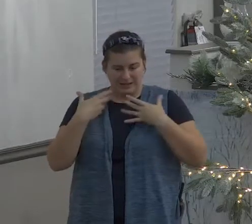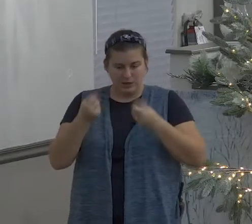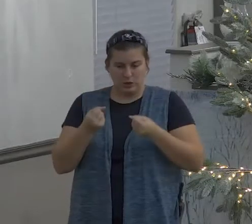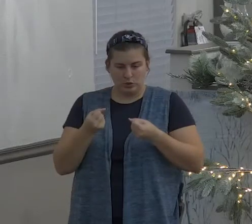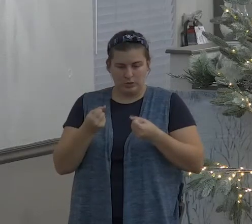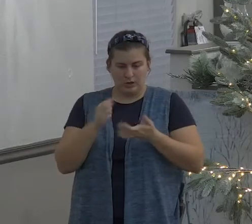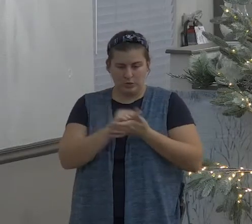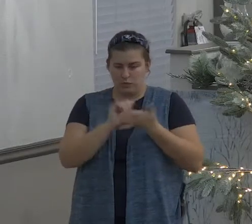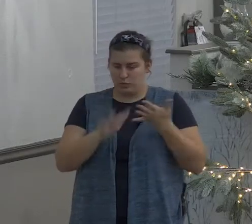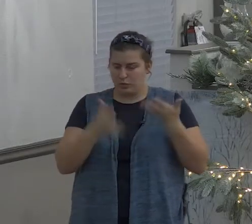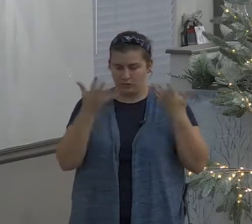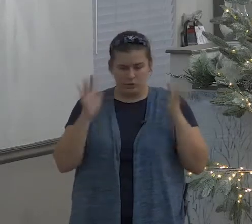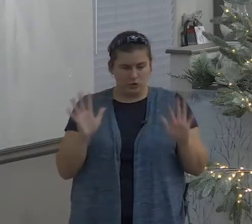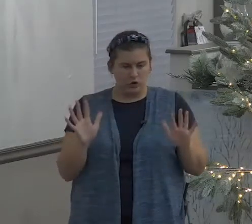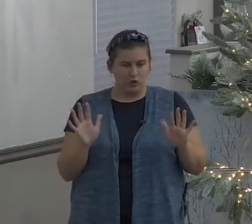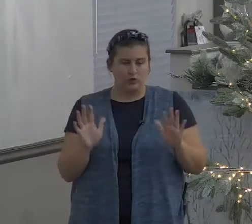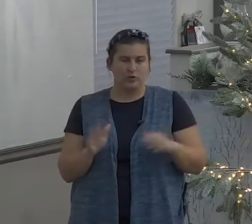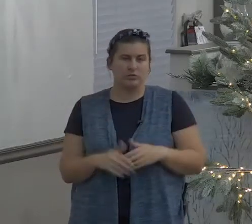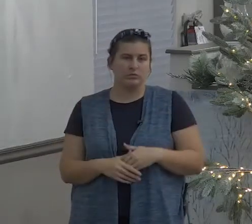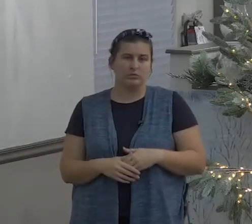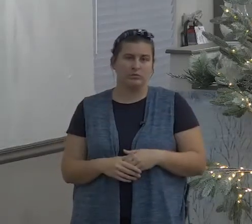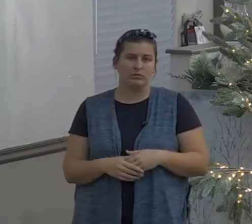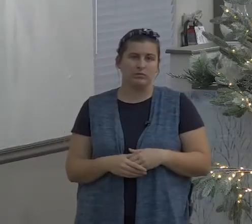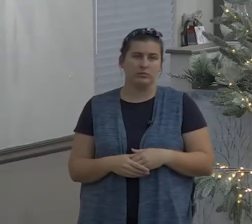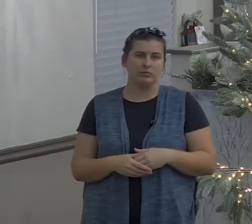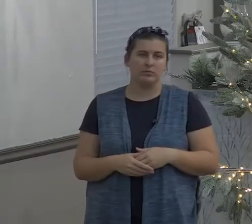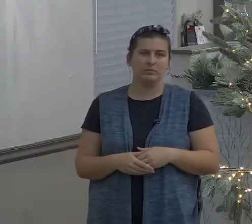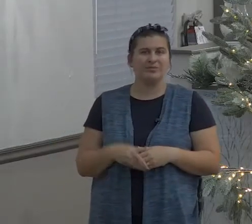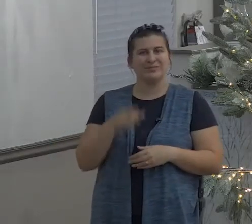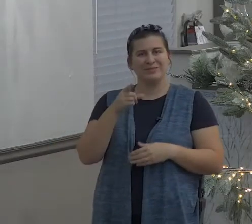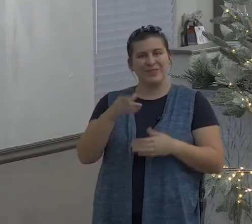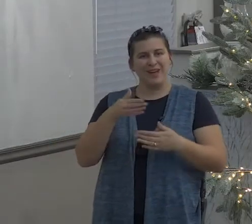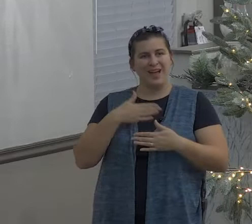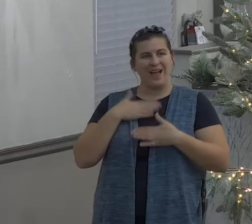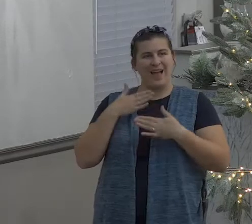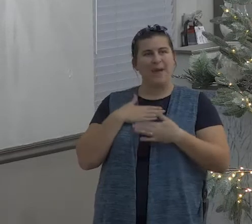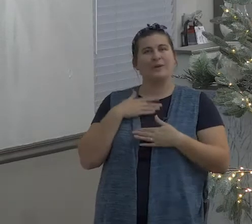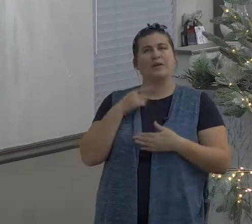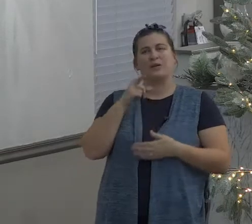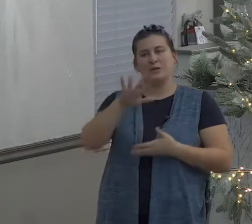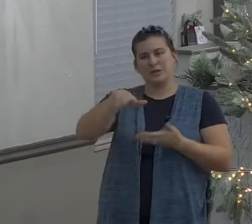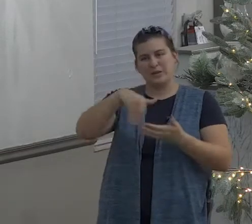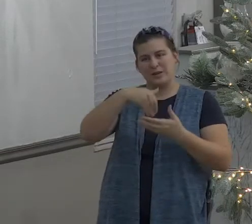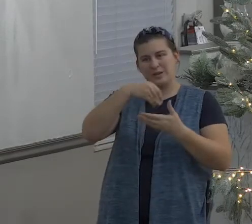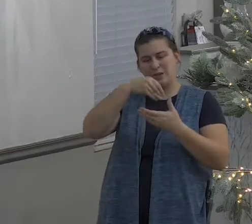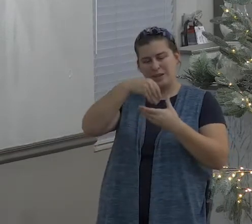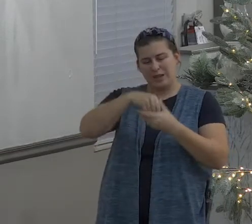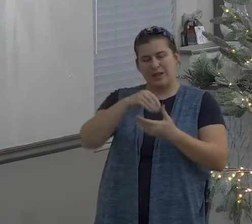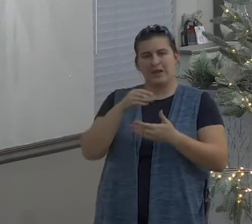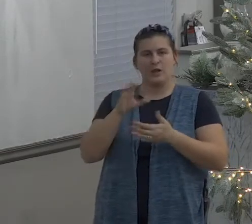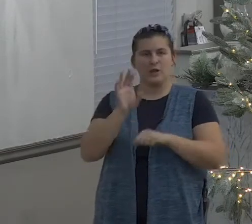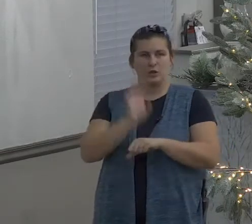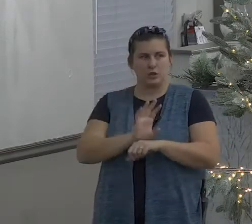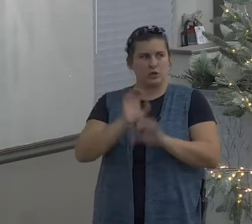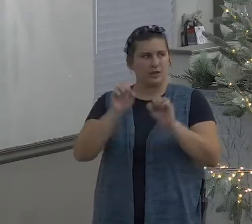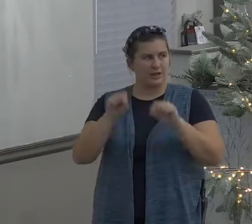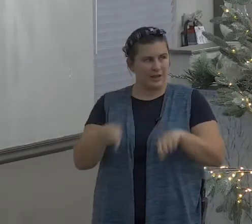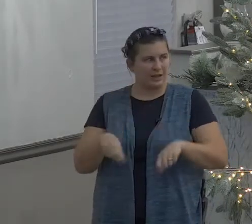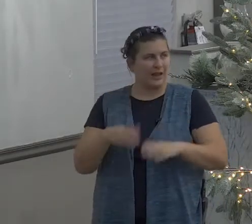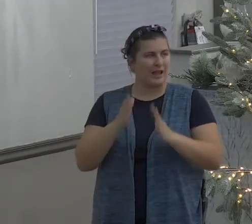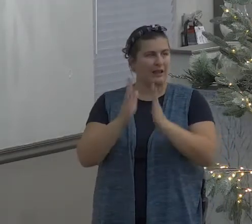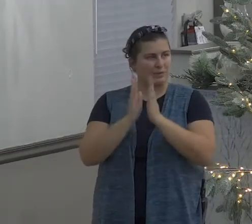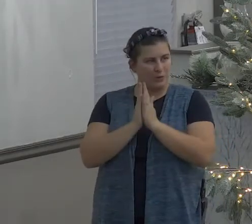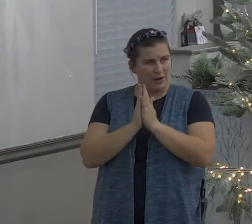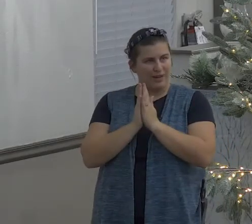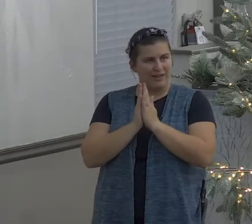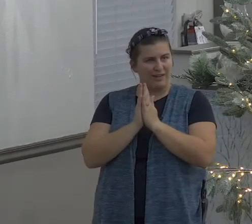for some maybe it's going to get taken care of maybe it's going to go in remission maybe it's going to be completely